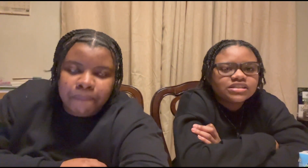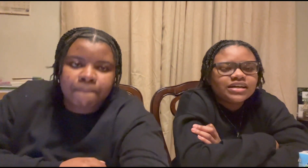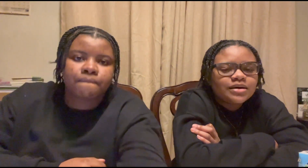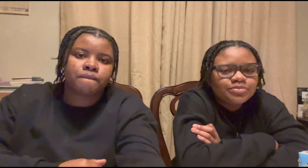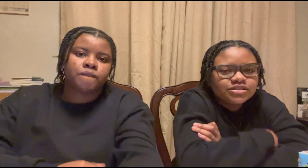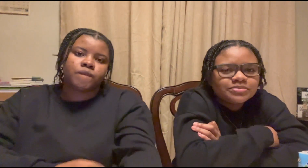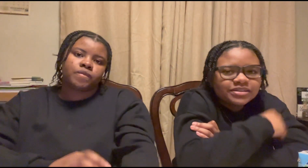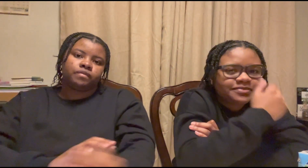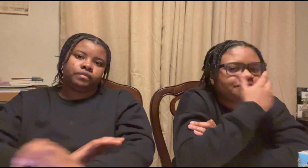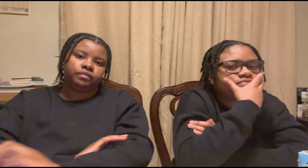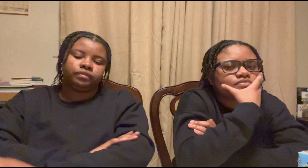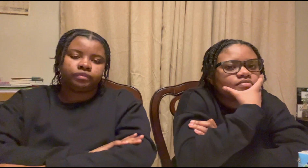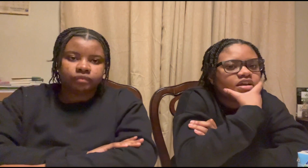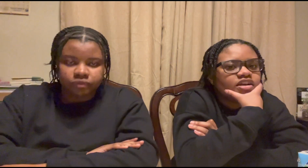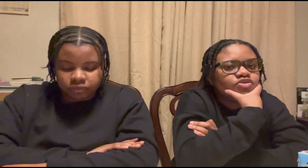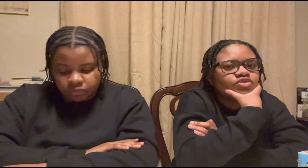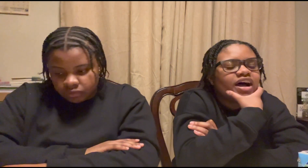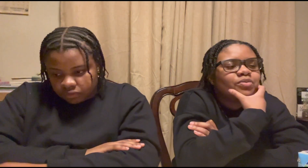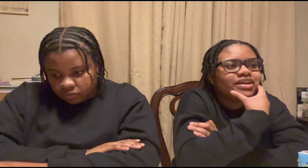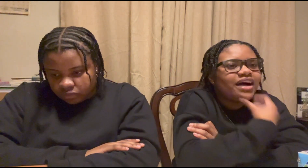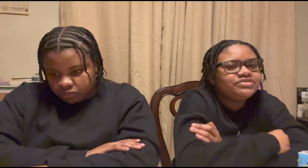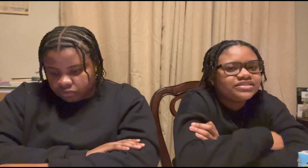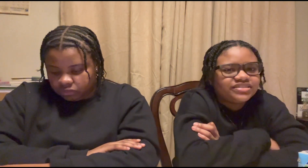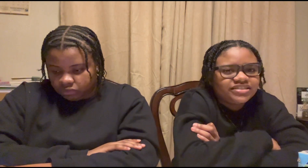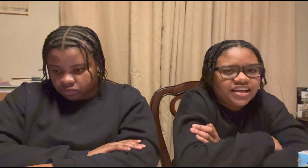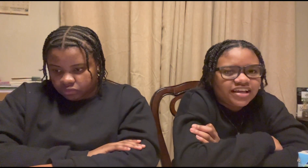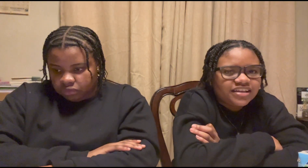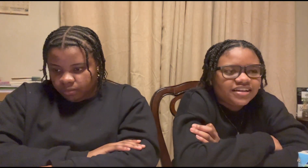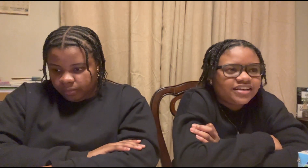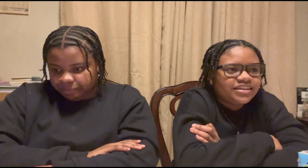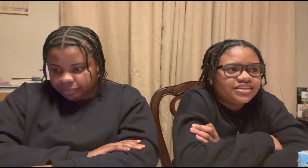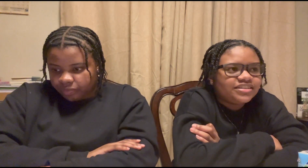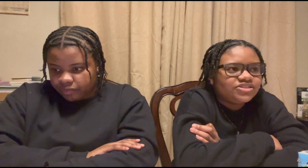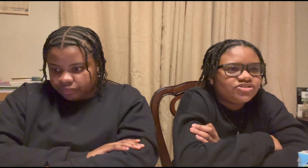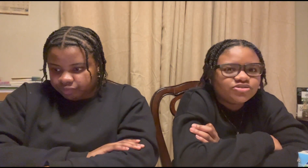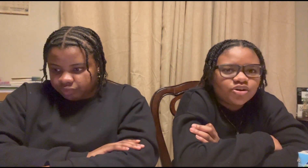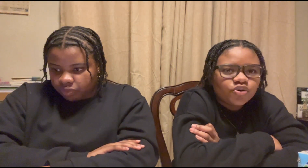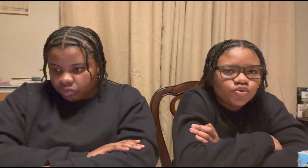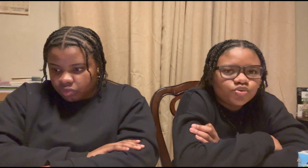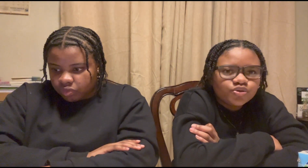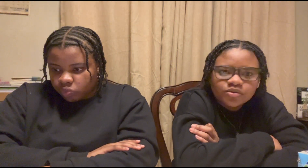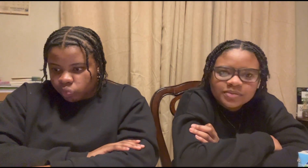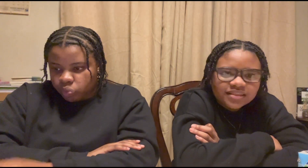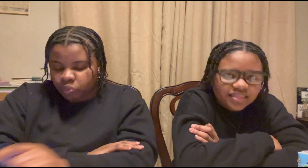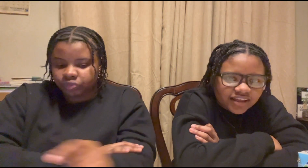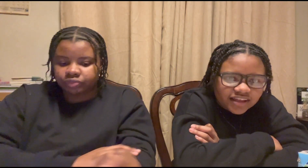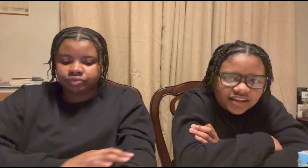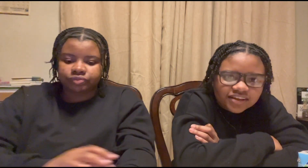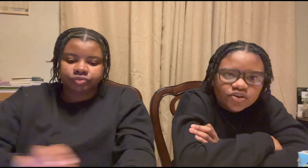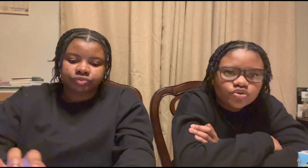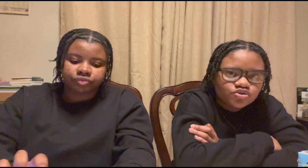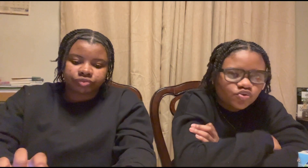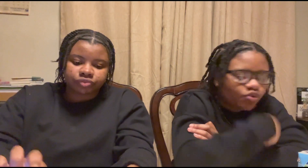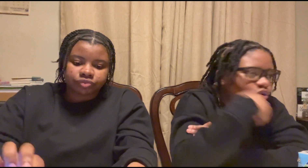accomplishment is i would have to say is you know doing my thing going to school